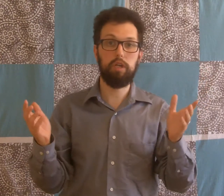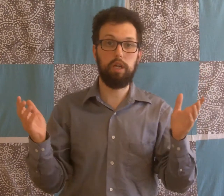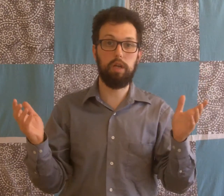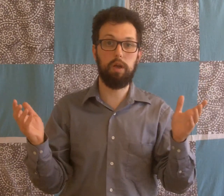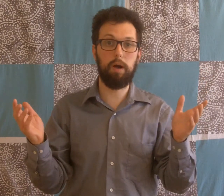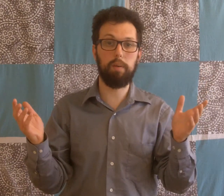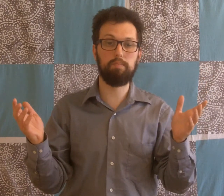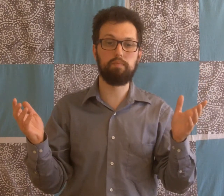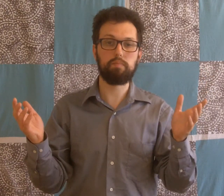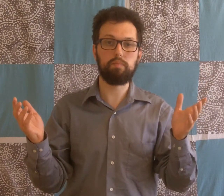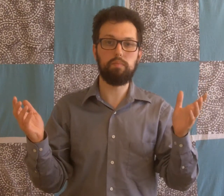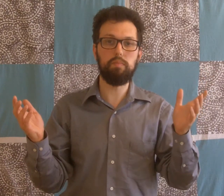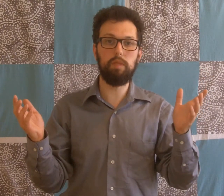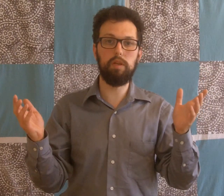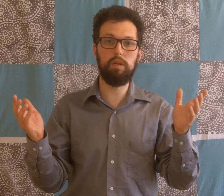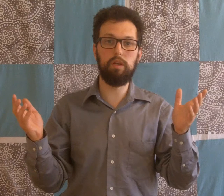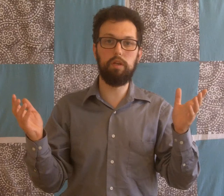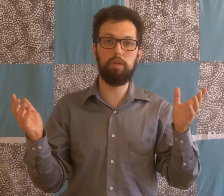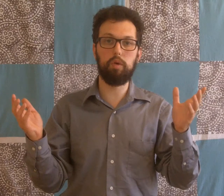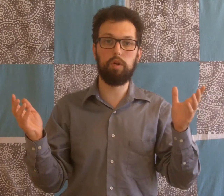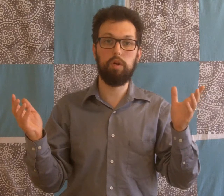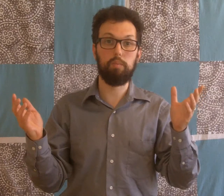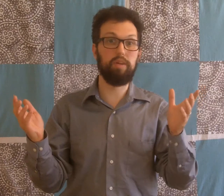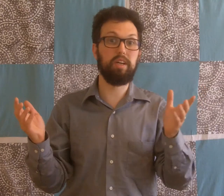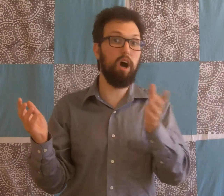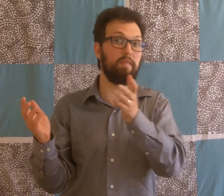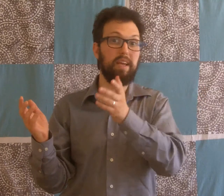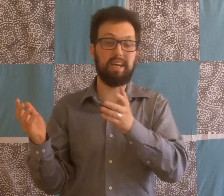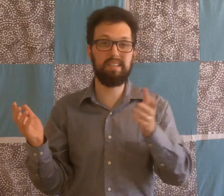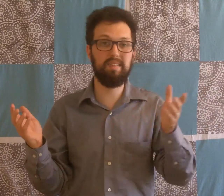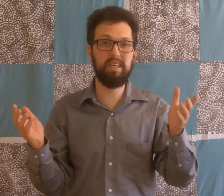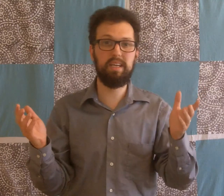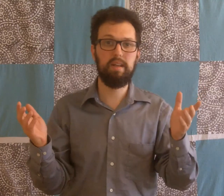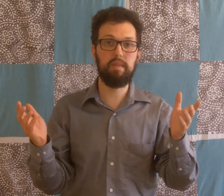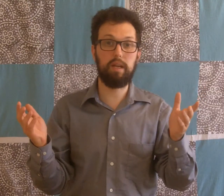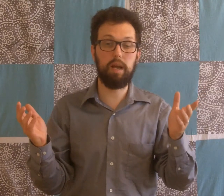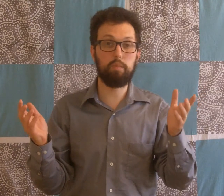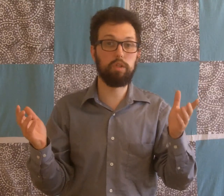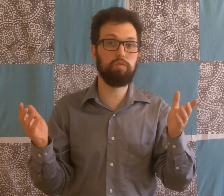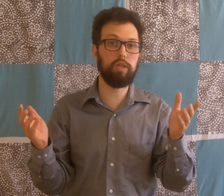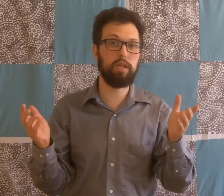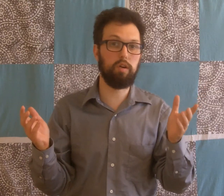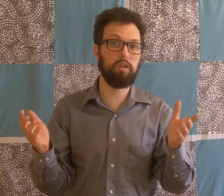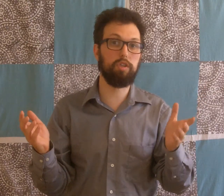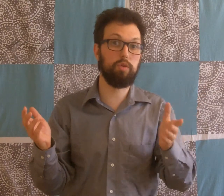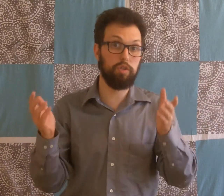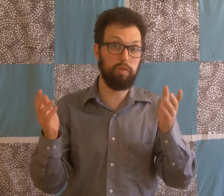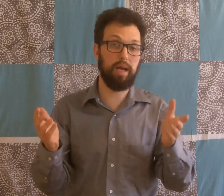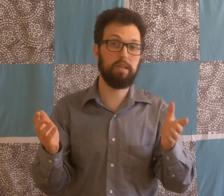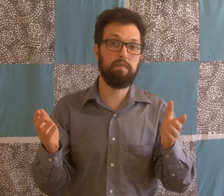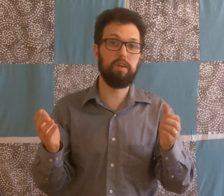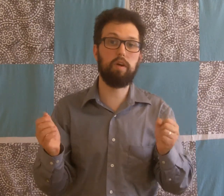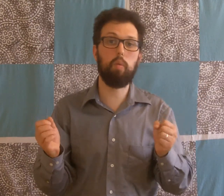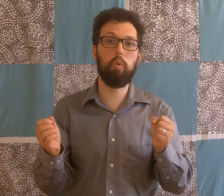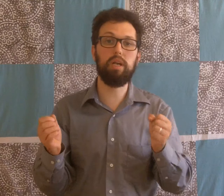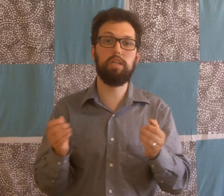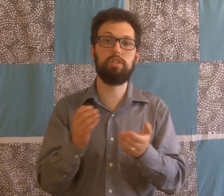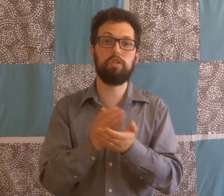pre-coffee activity, then I'm going to really encourage you to do that. Figure out what is your